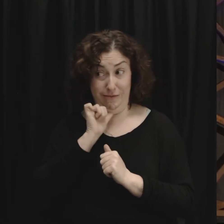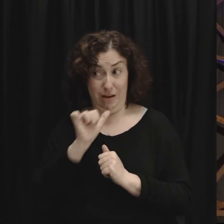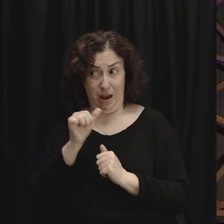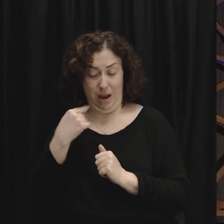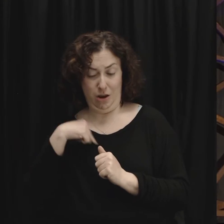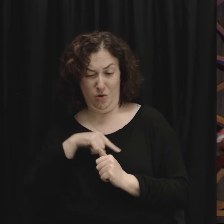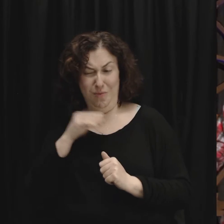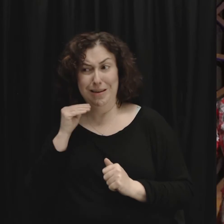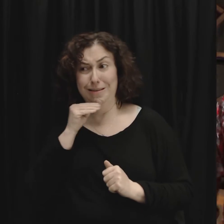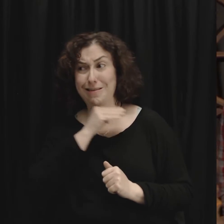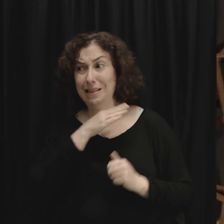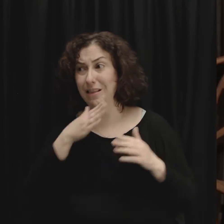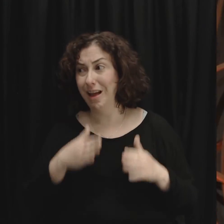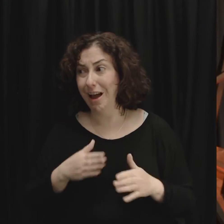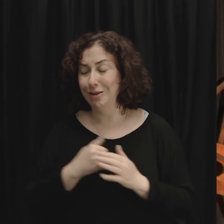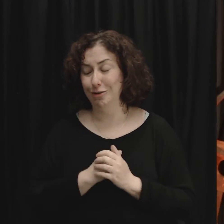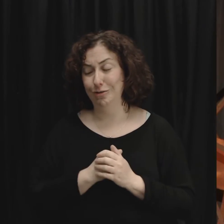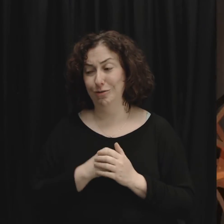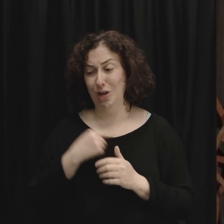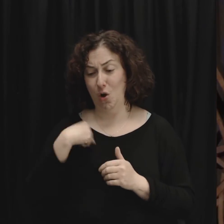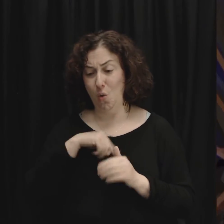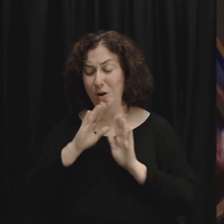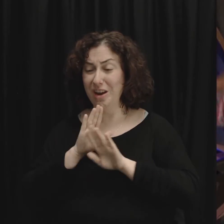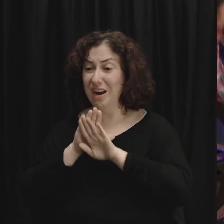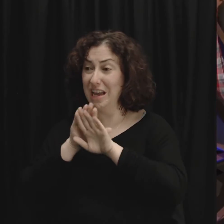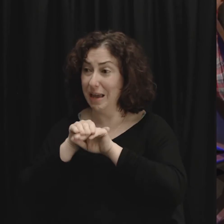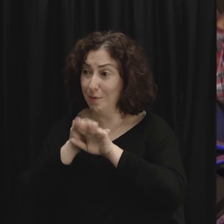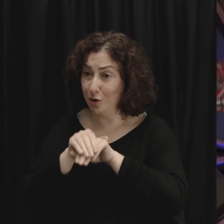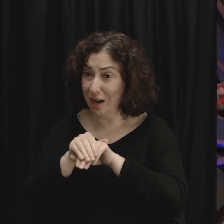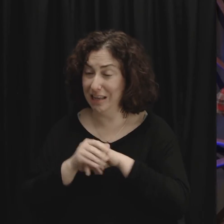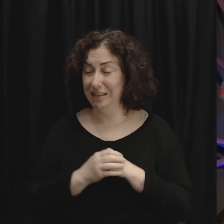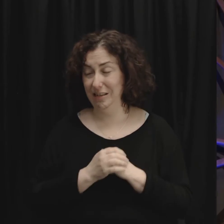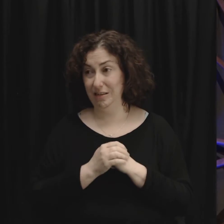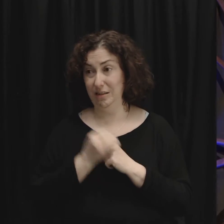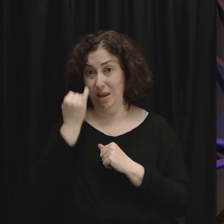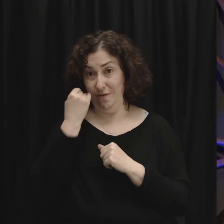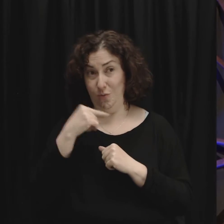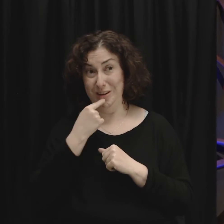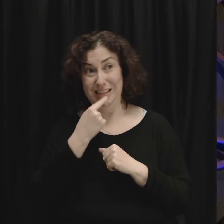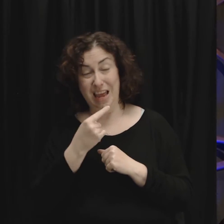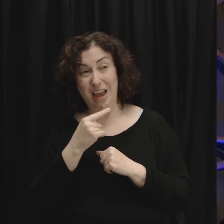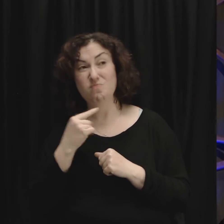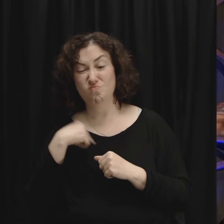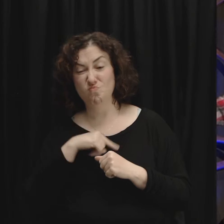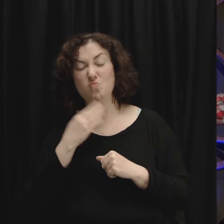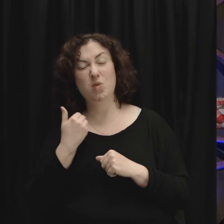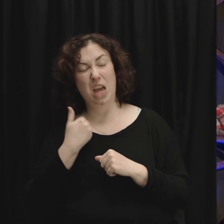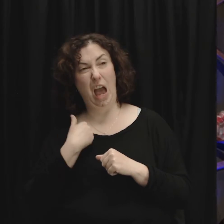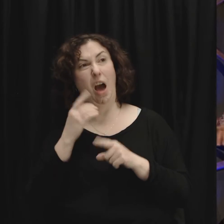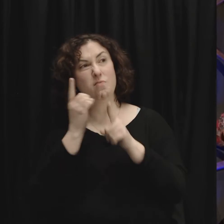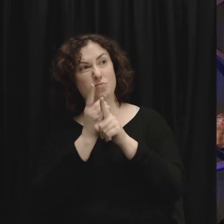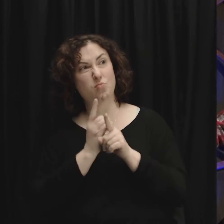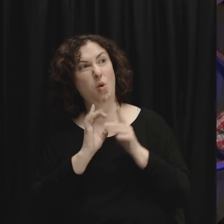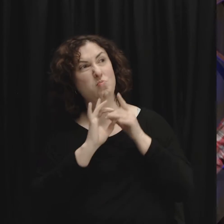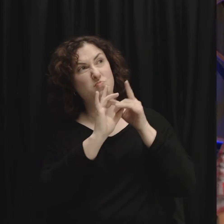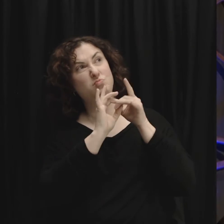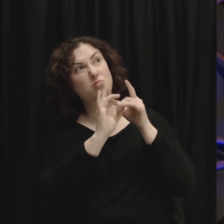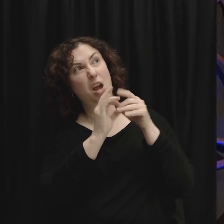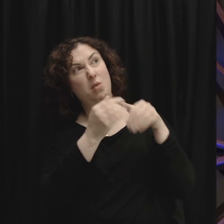bad ambassadors for the kingdom when we tell the world this relationship is right but i can't do human relationships very